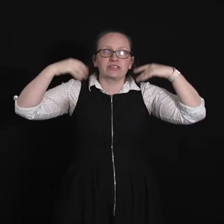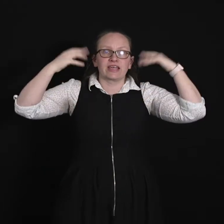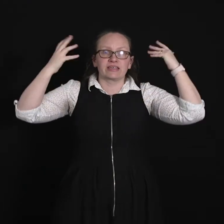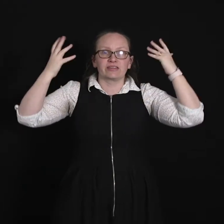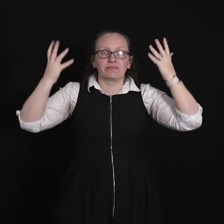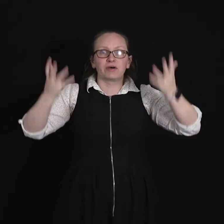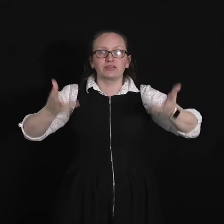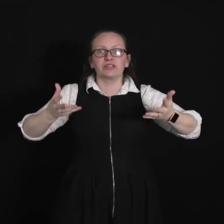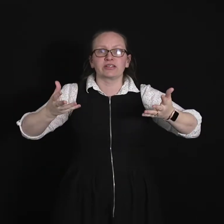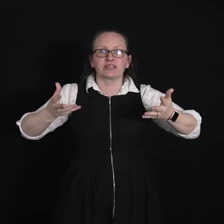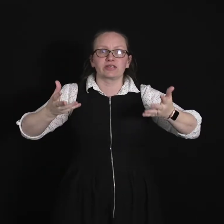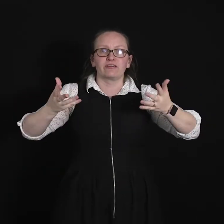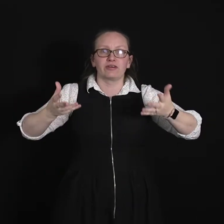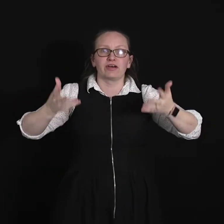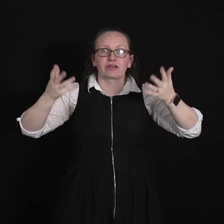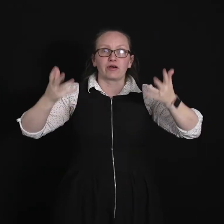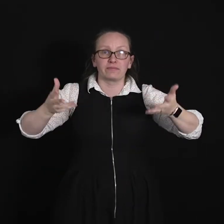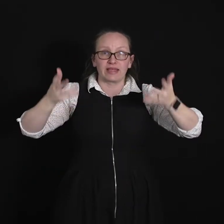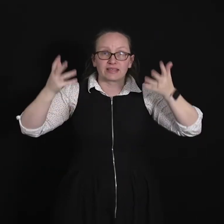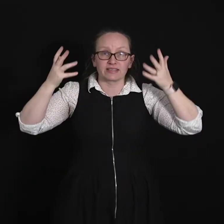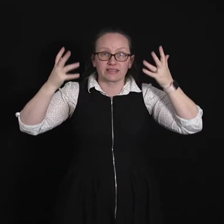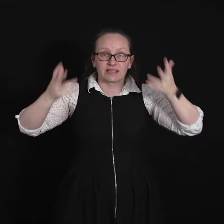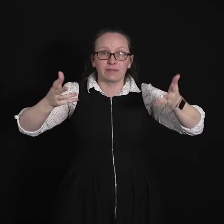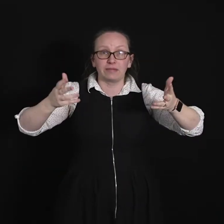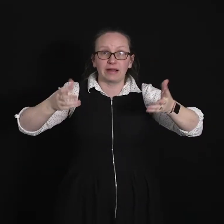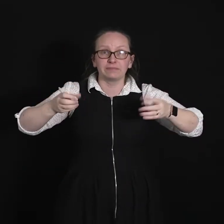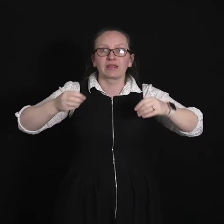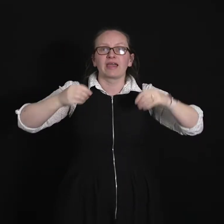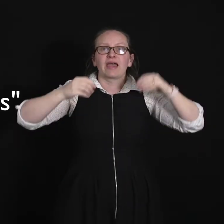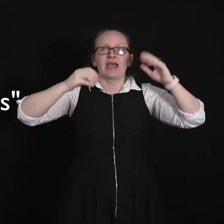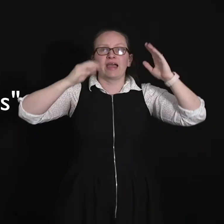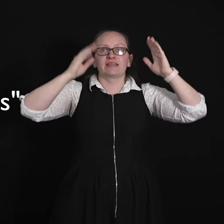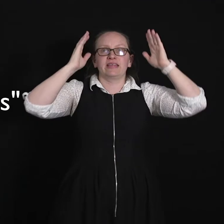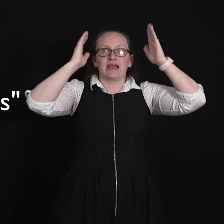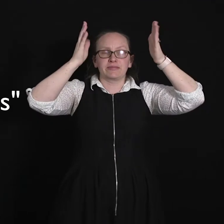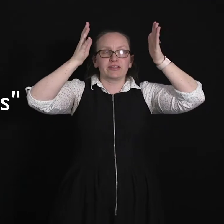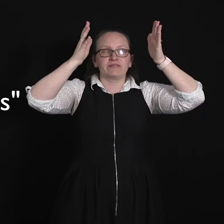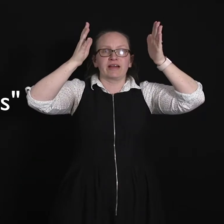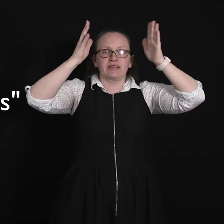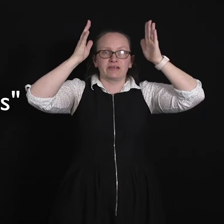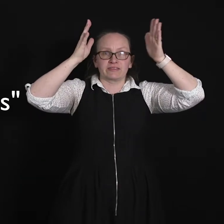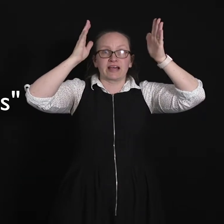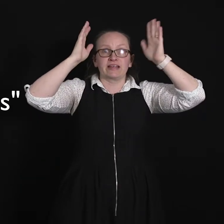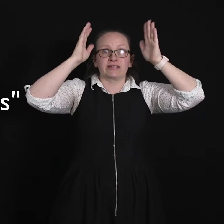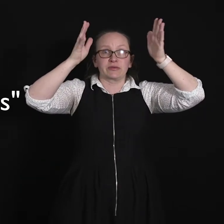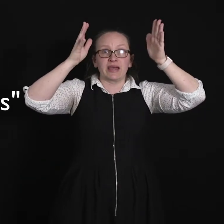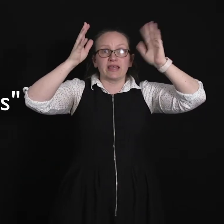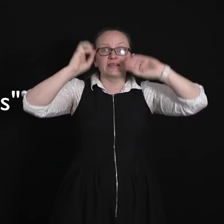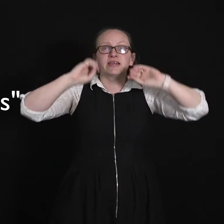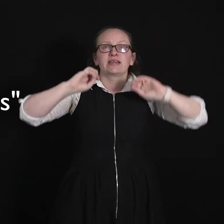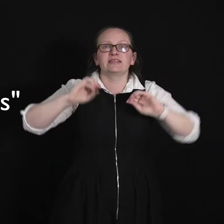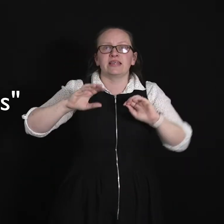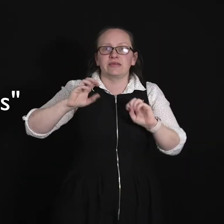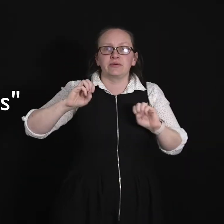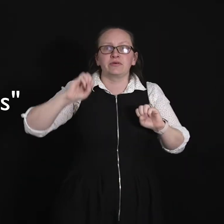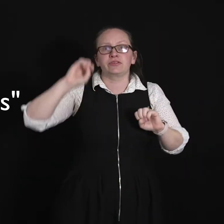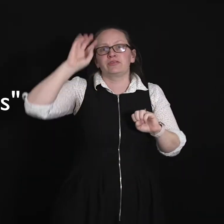taking the modulus of a complex number and the absolute value of Psi squared is equal to